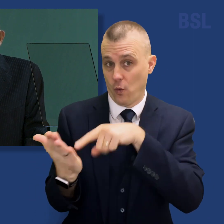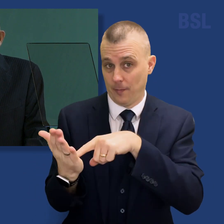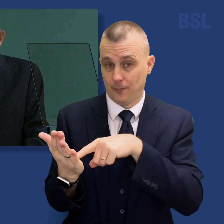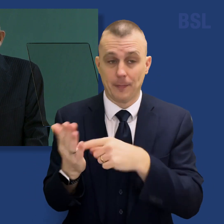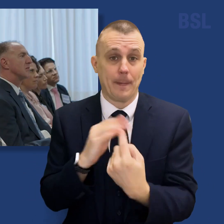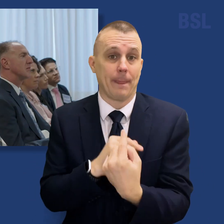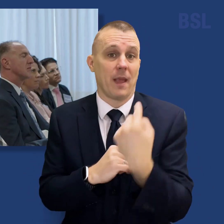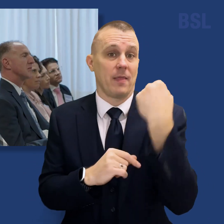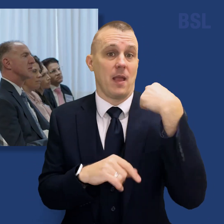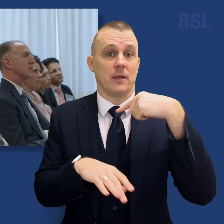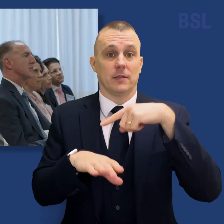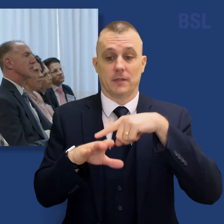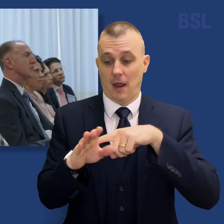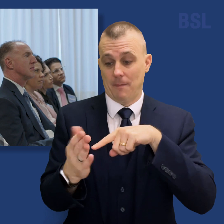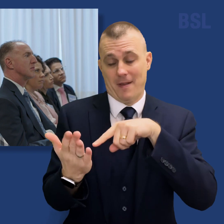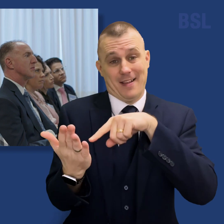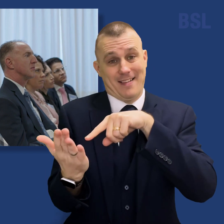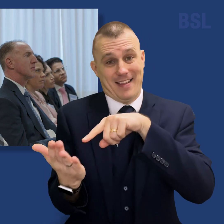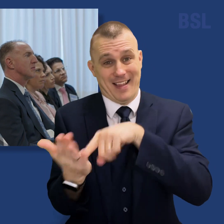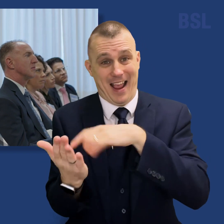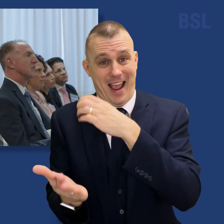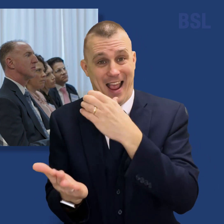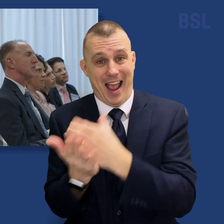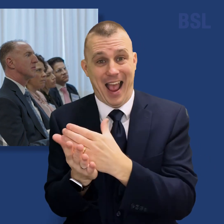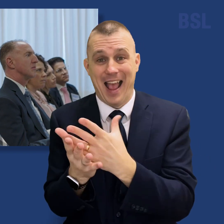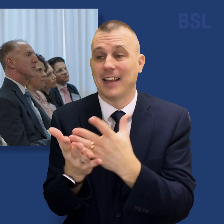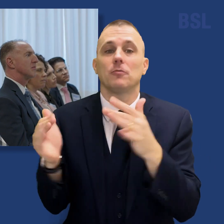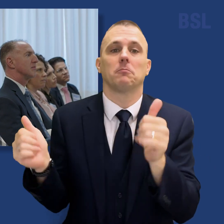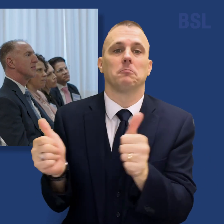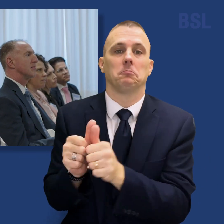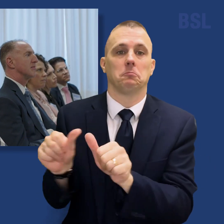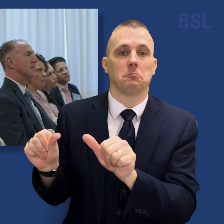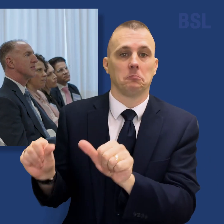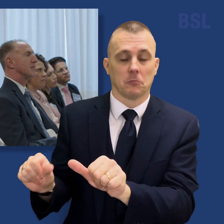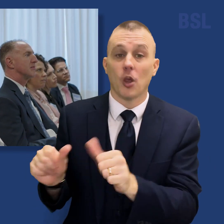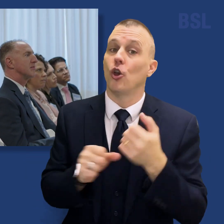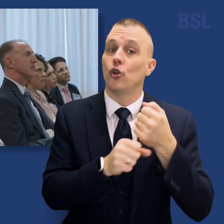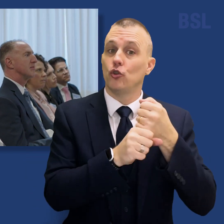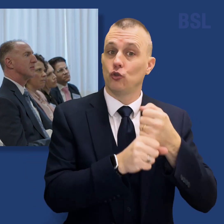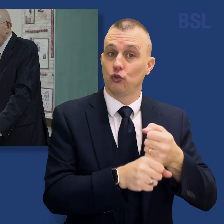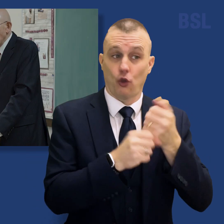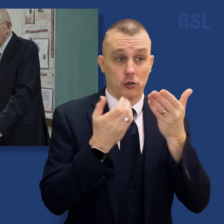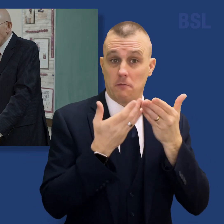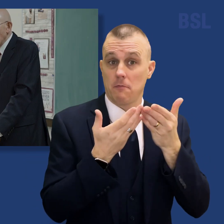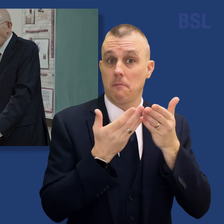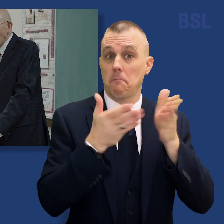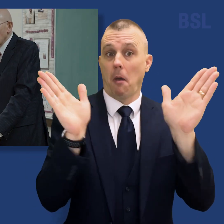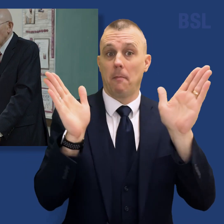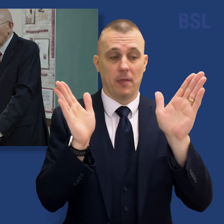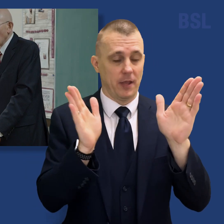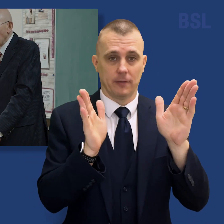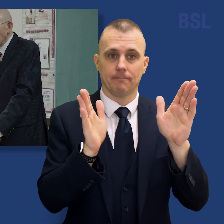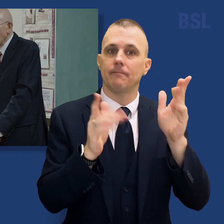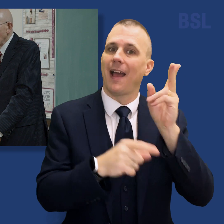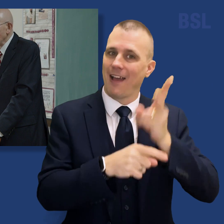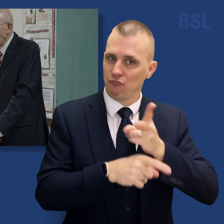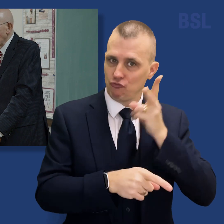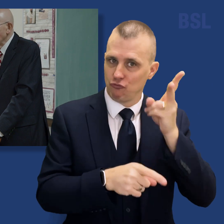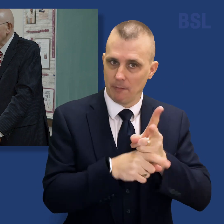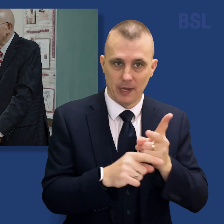At the time the National Respect for Marriage Act was adopted, the Church publicly reaffirmed our Church